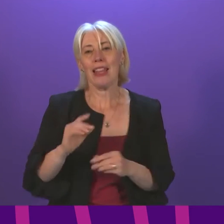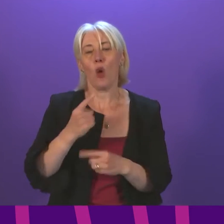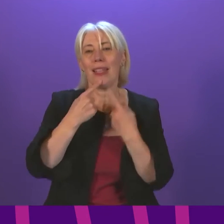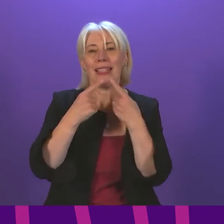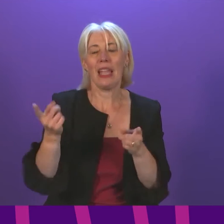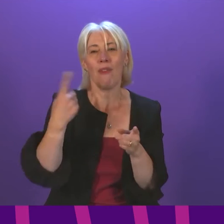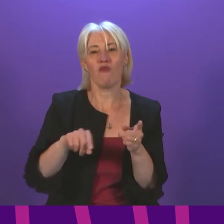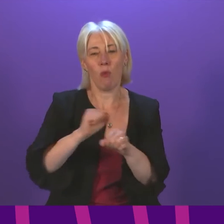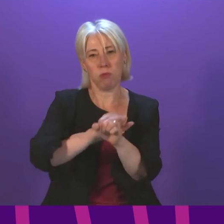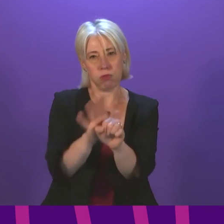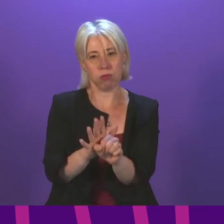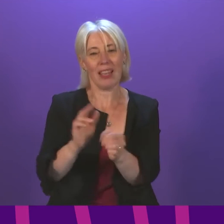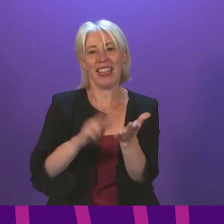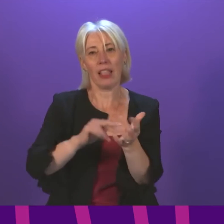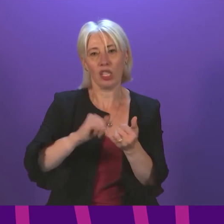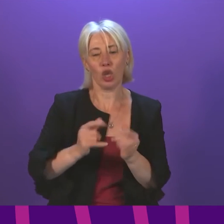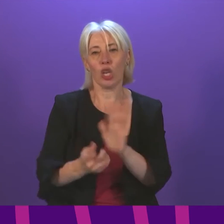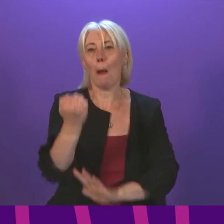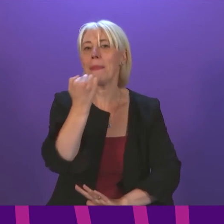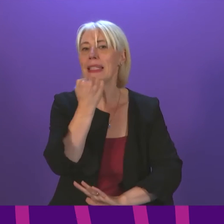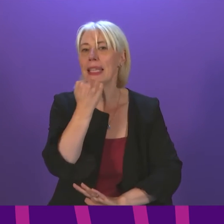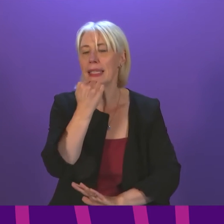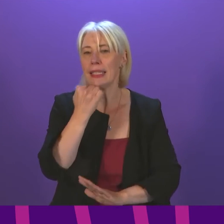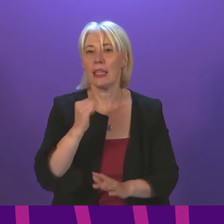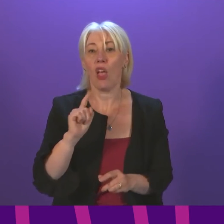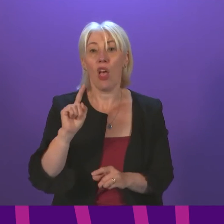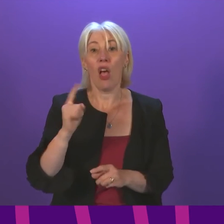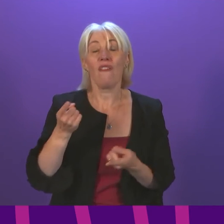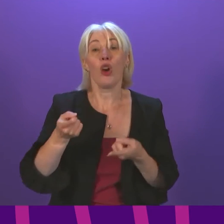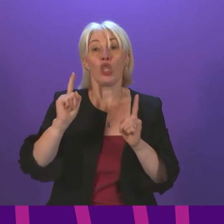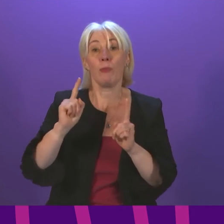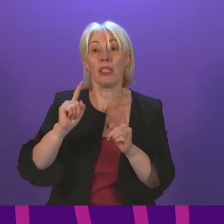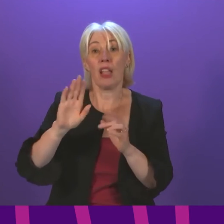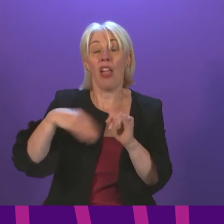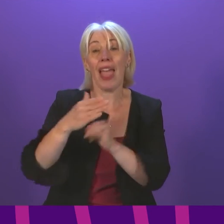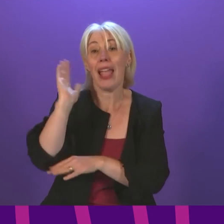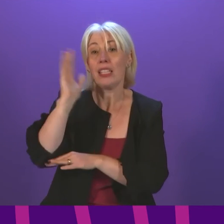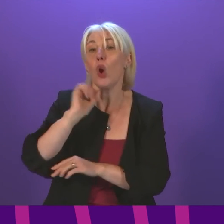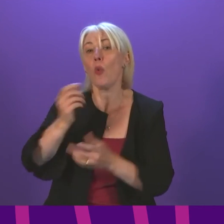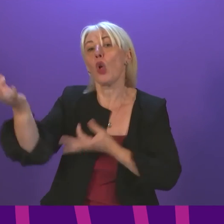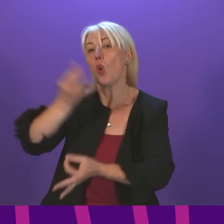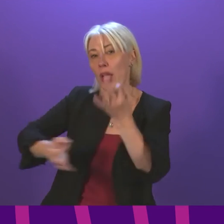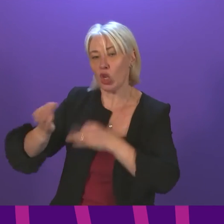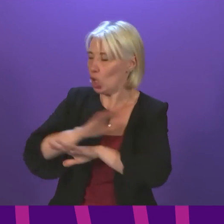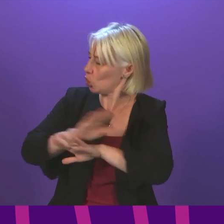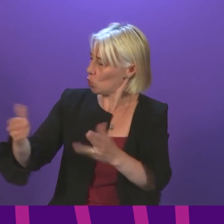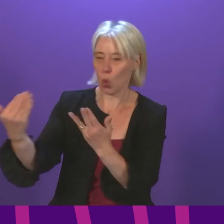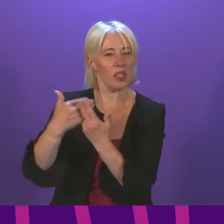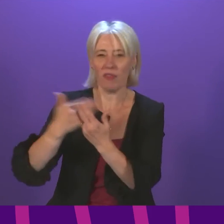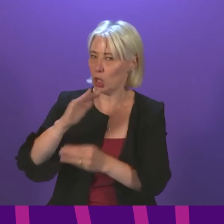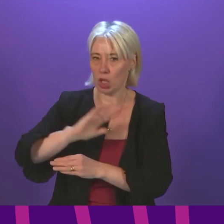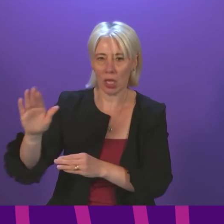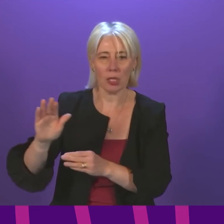Nicola Sturgeon on a COVID-19 update. The First Minister will take questions at the end of her statement, and so there should be no interventions